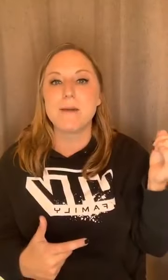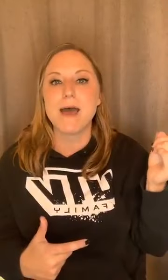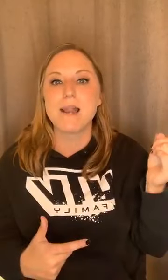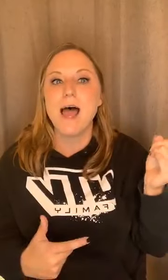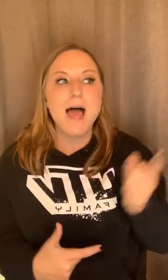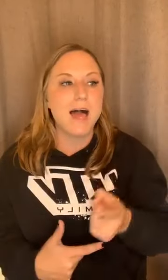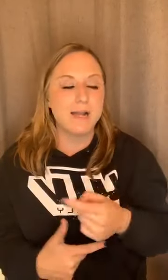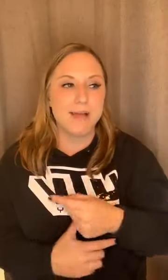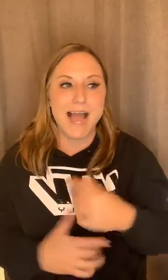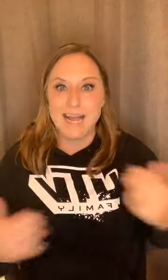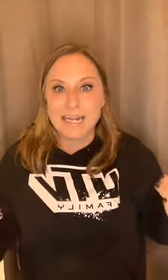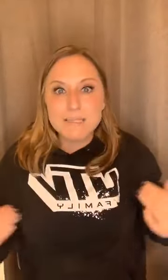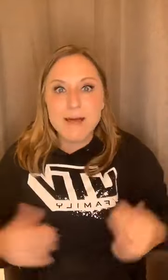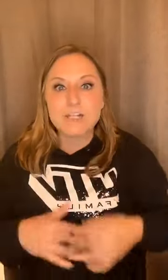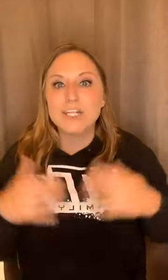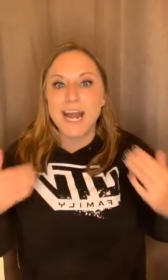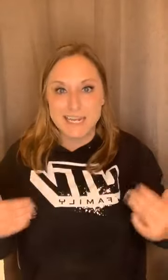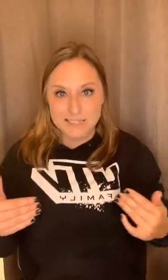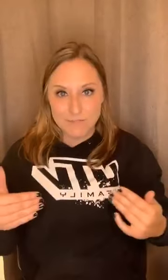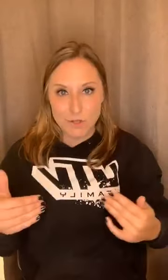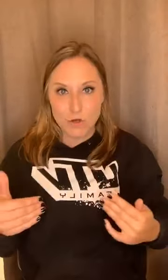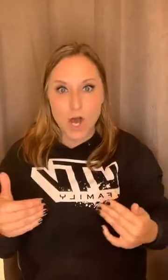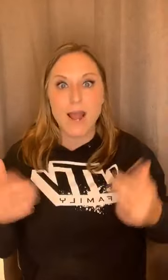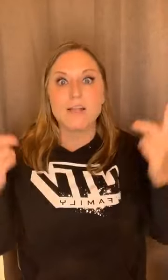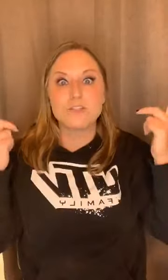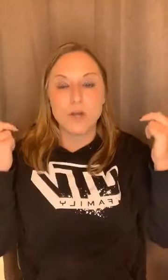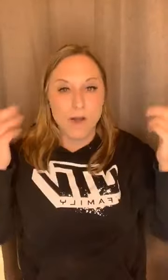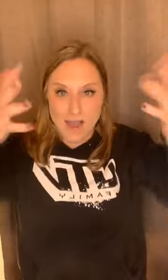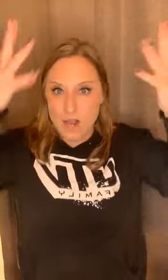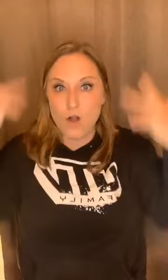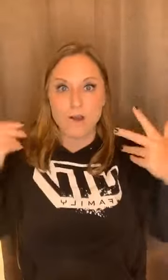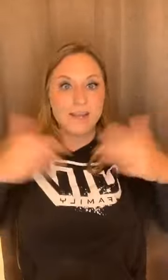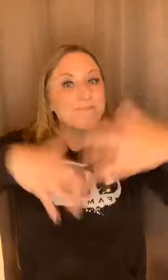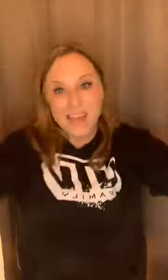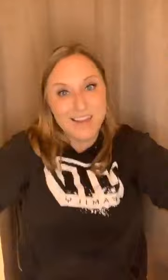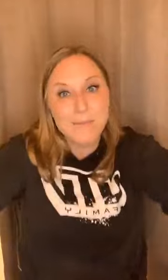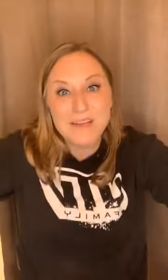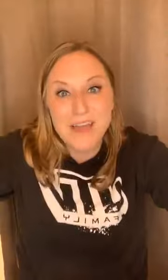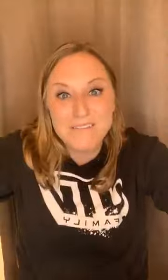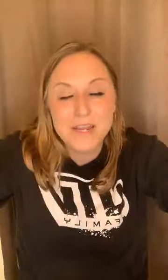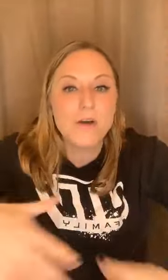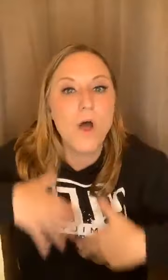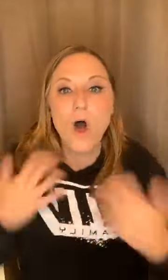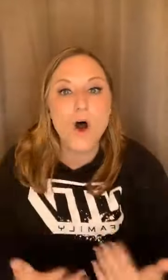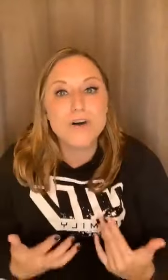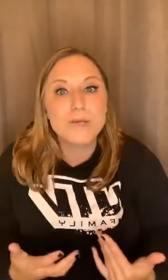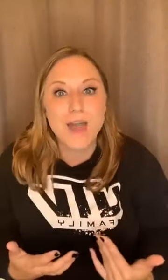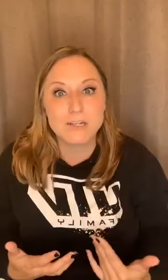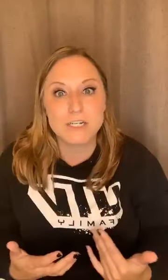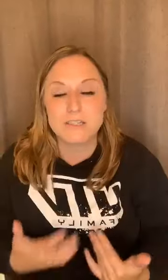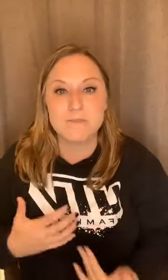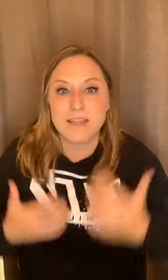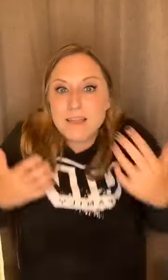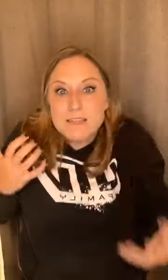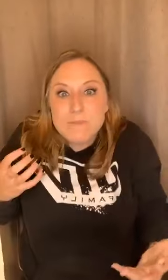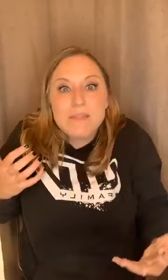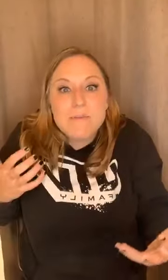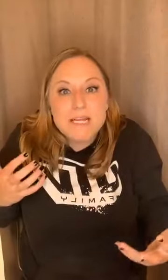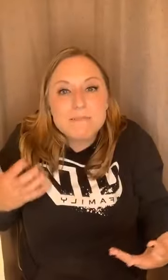bed and I'm like, I need some energy. I need to feel good. And so I got ready and coming on live video also energizes me. Like that's something that makes me